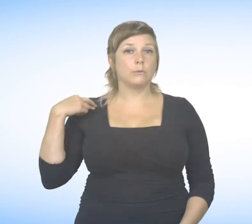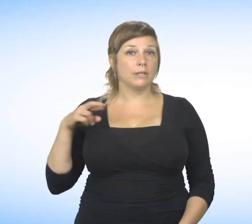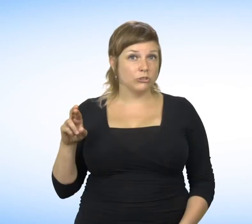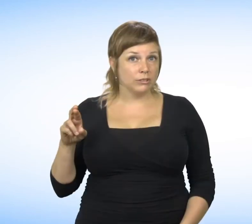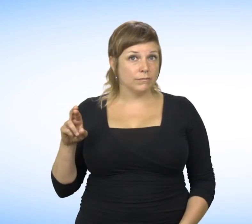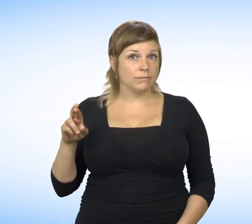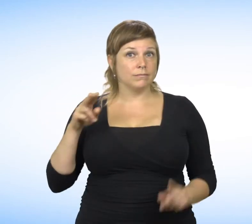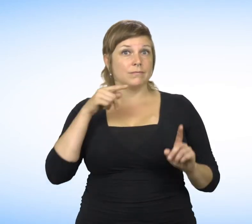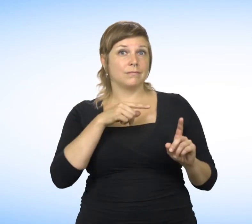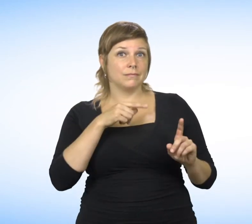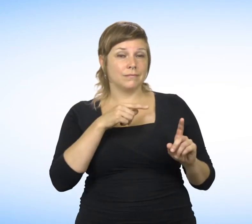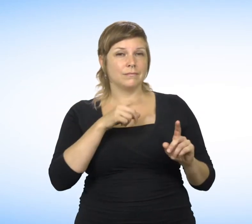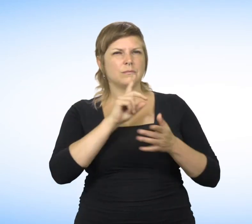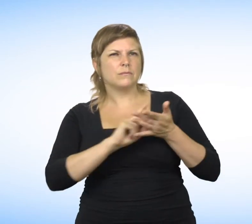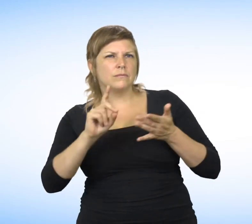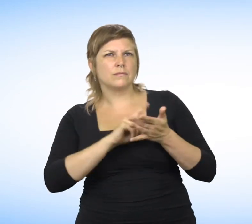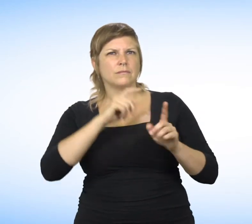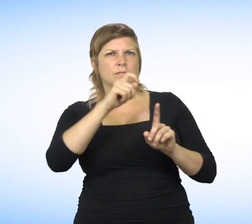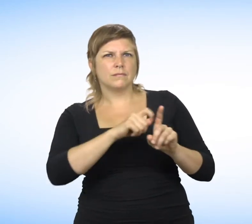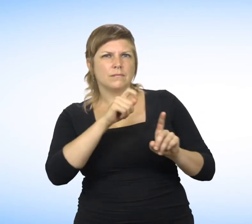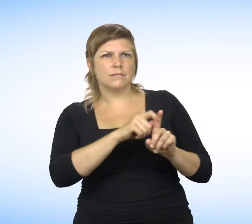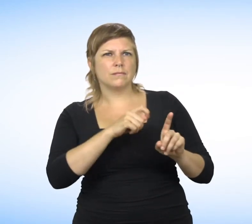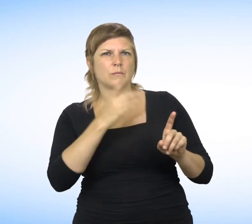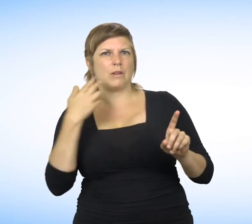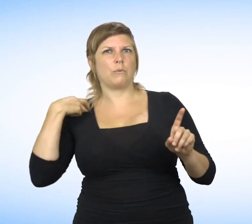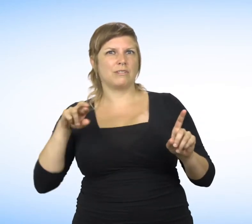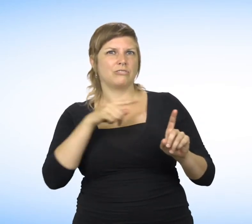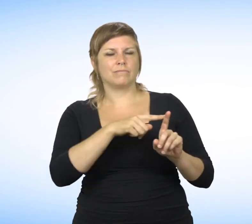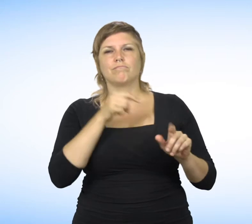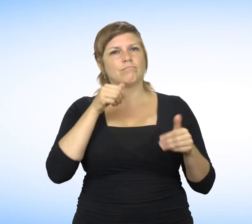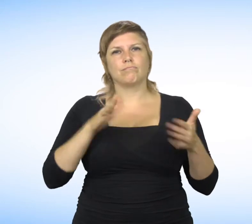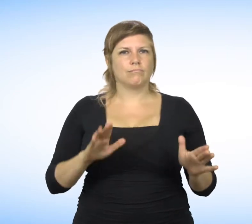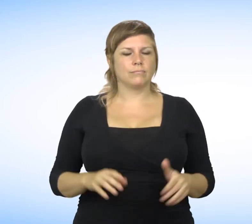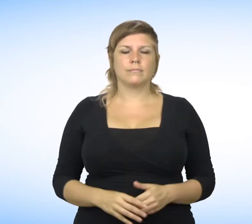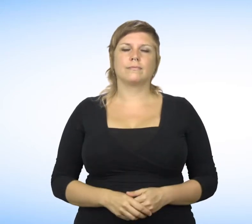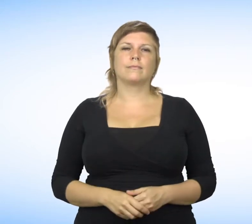Religion Religion is a prohibited ground of discrimination and harassment.